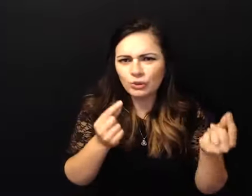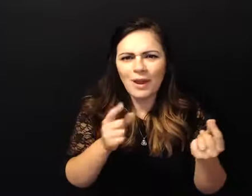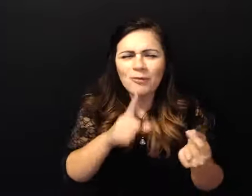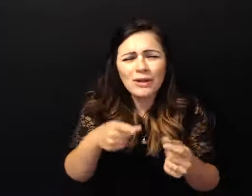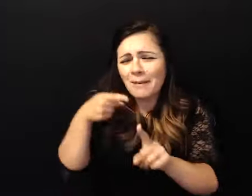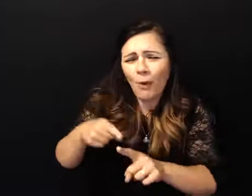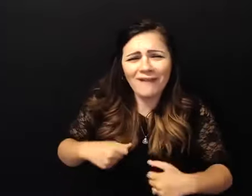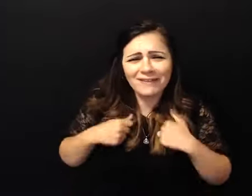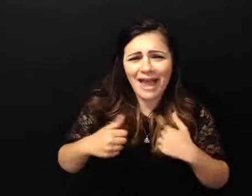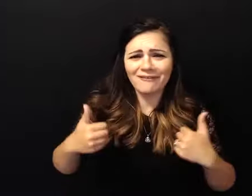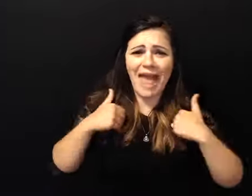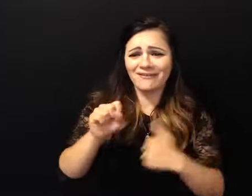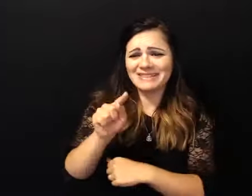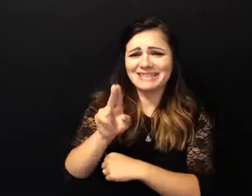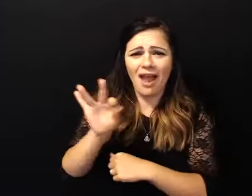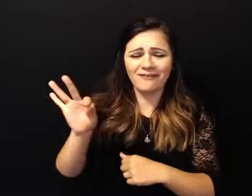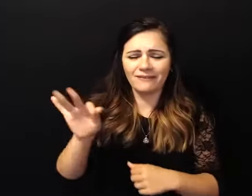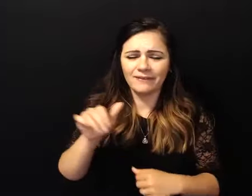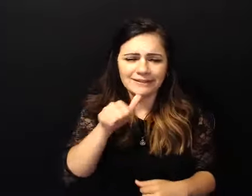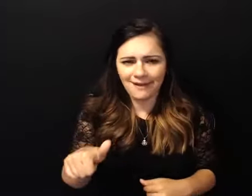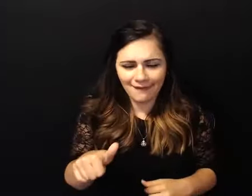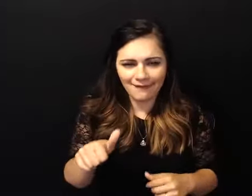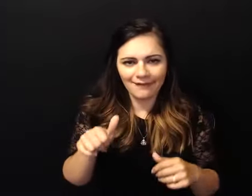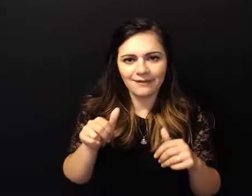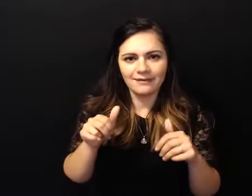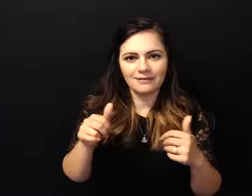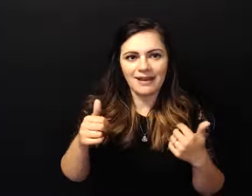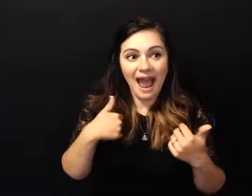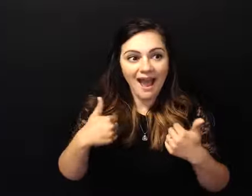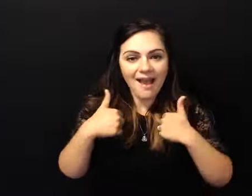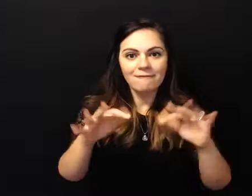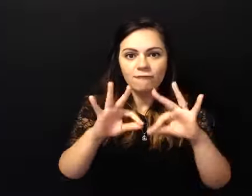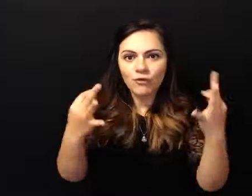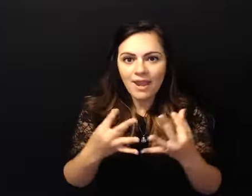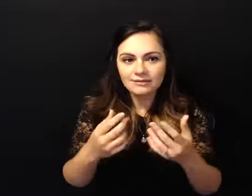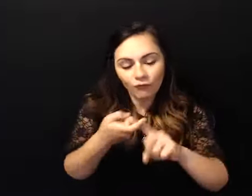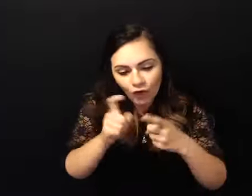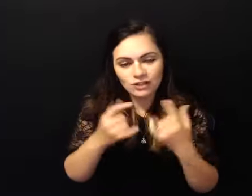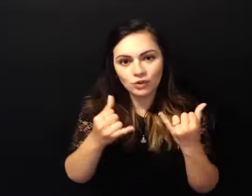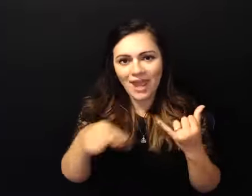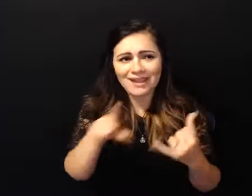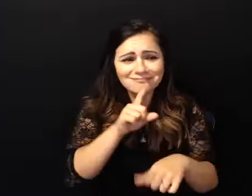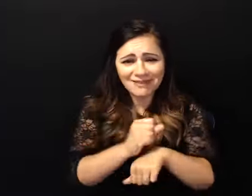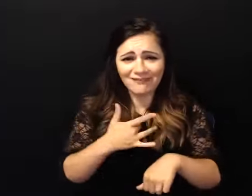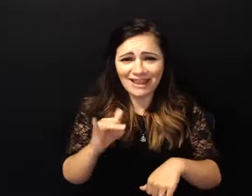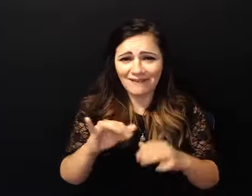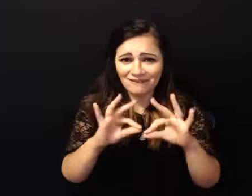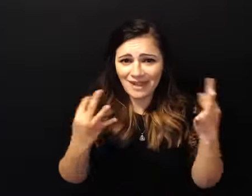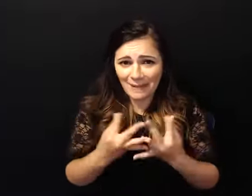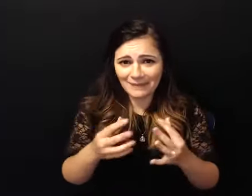it's nice but i have friends today that are my family when people ask me today you know are you going to invite your family i want to